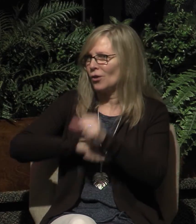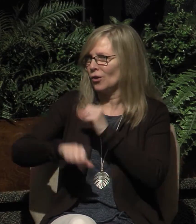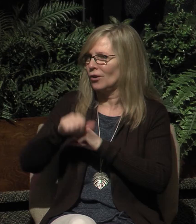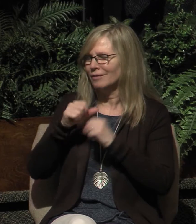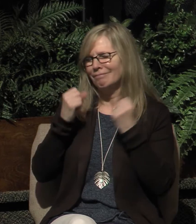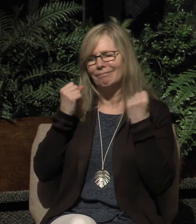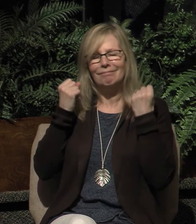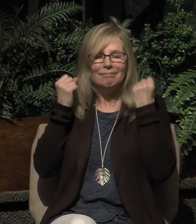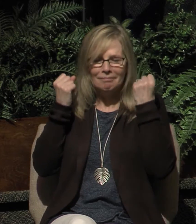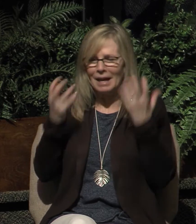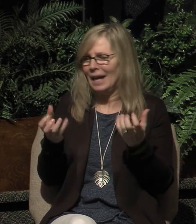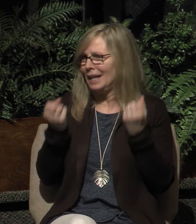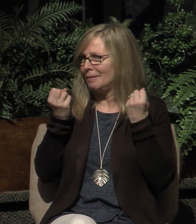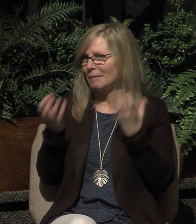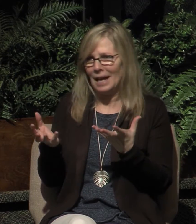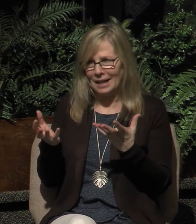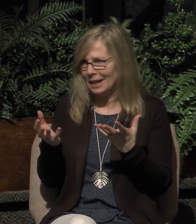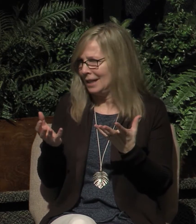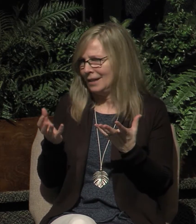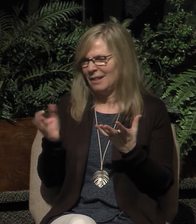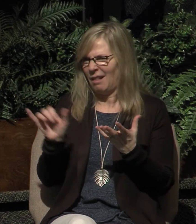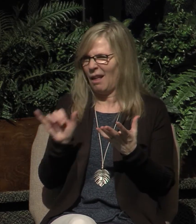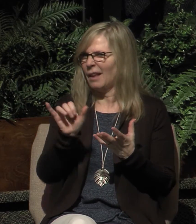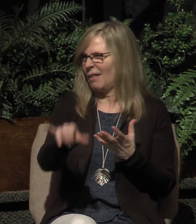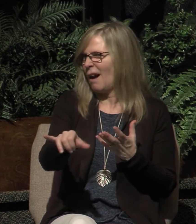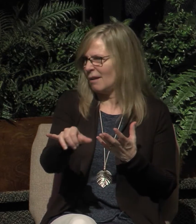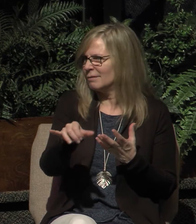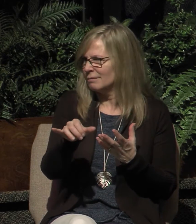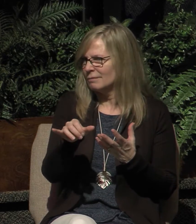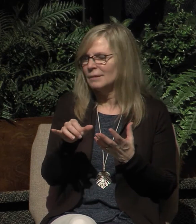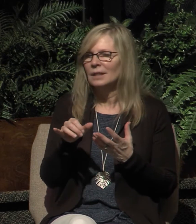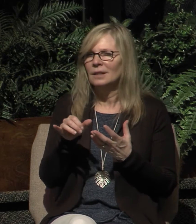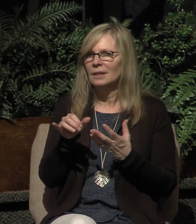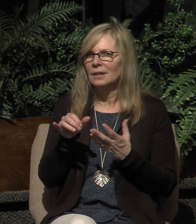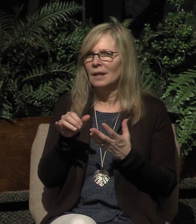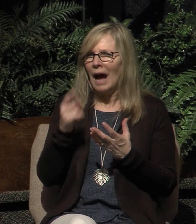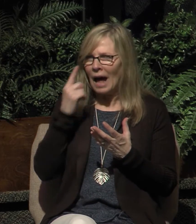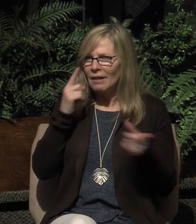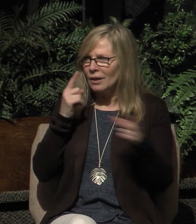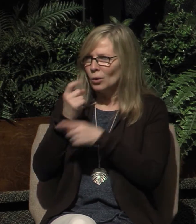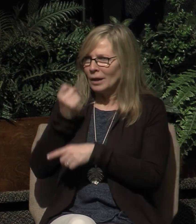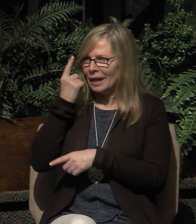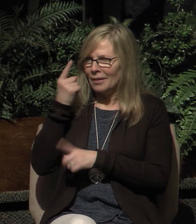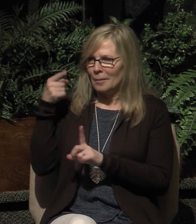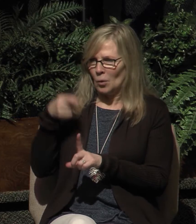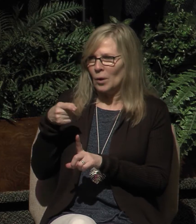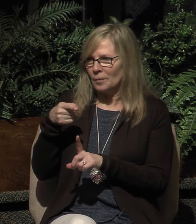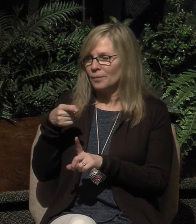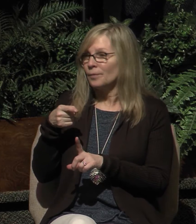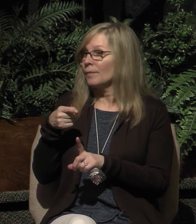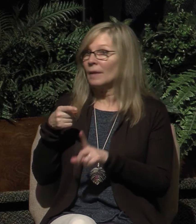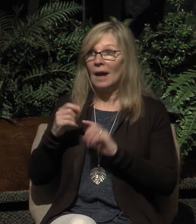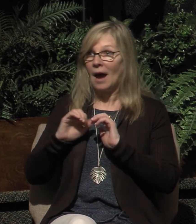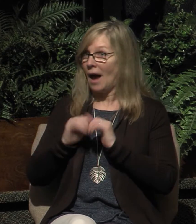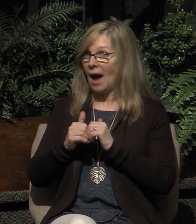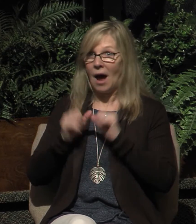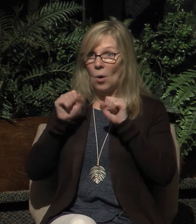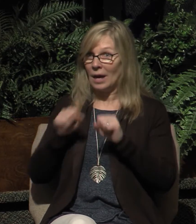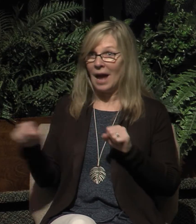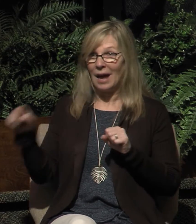just like these in the New Testament. This is just a sampling, but I think you get the point. See, the only way, the only way that you can fully